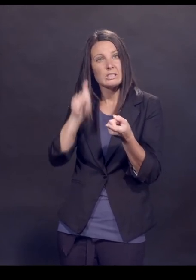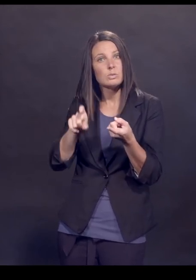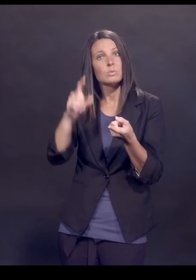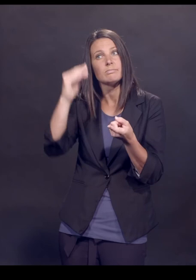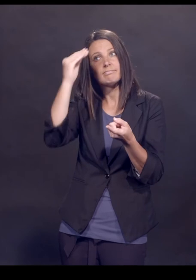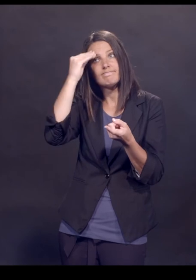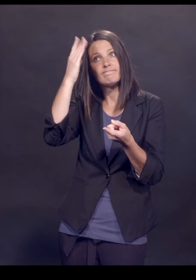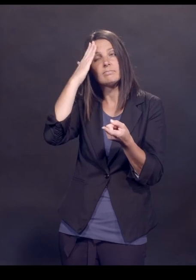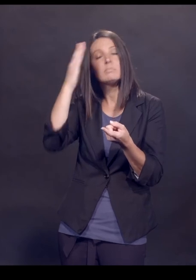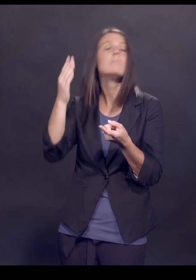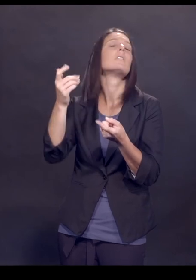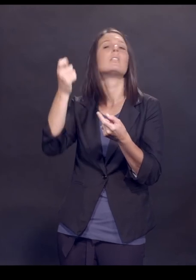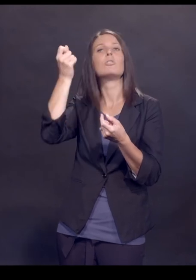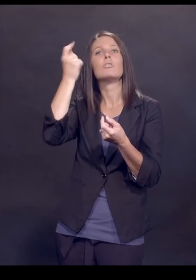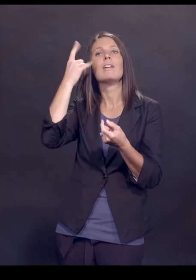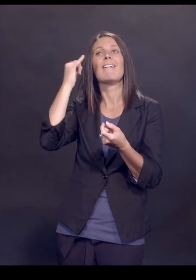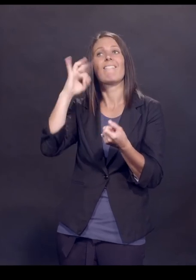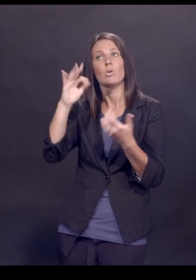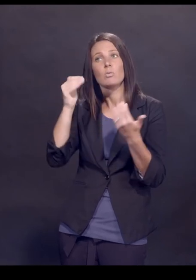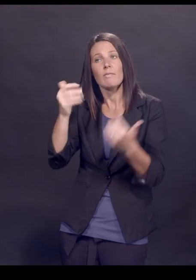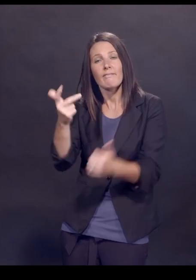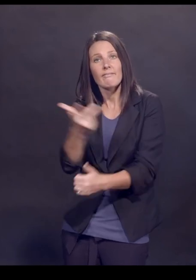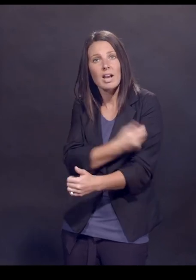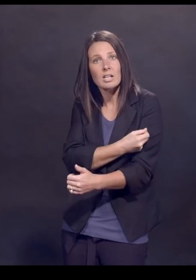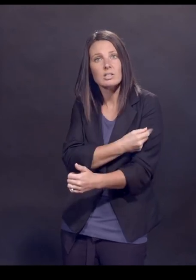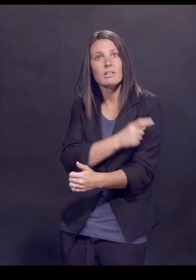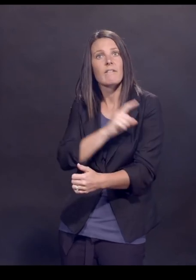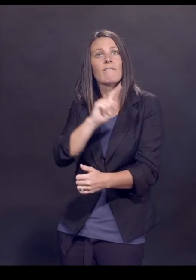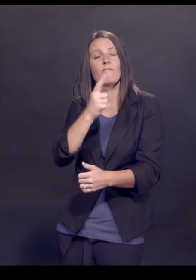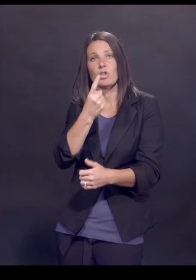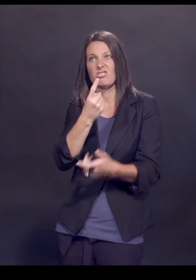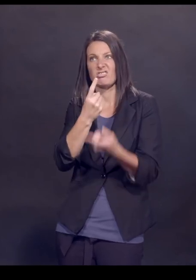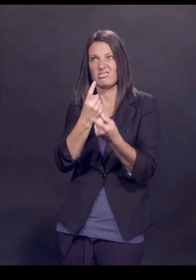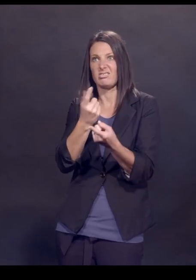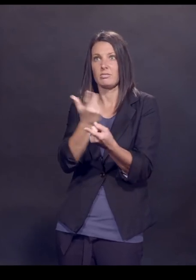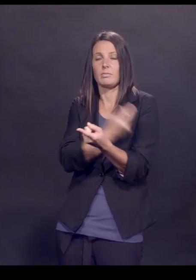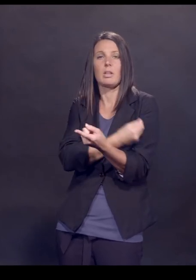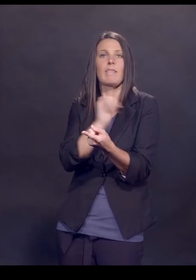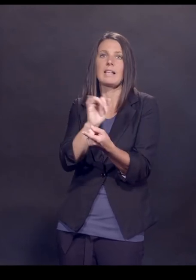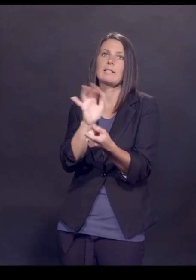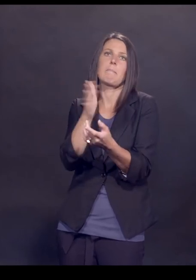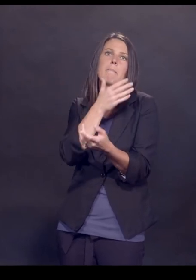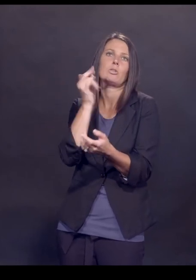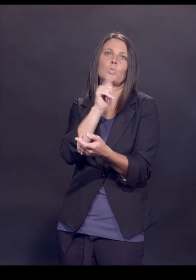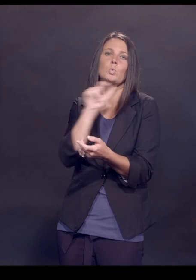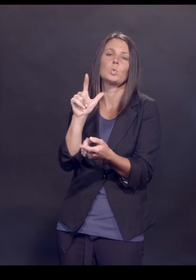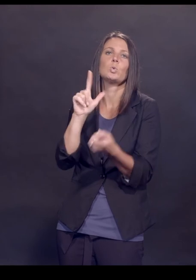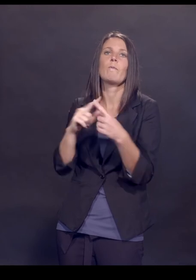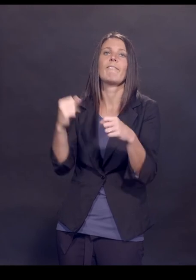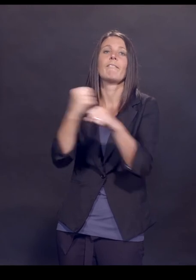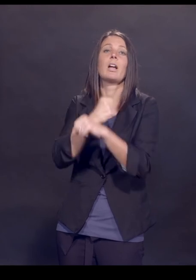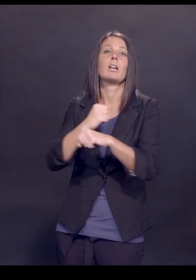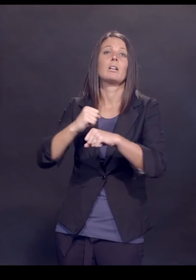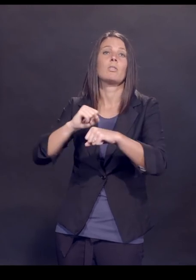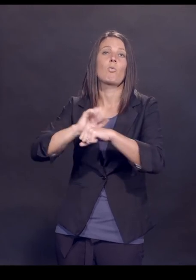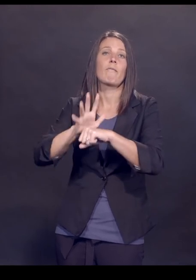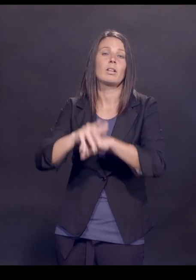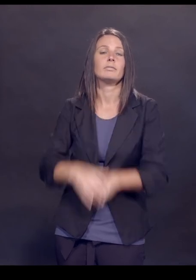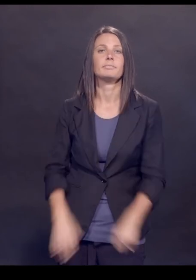to understand that getting vaccinated in the first place is one of the best tools that we have against COVID.